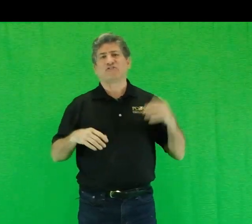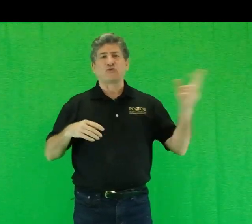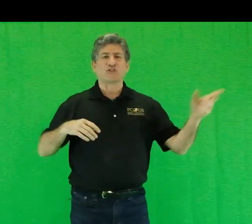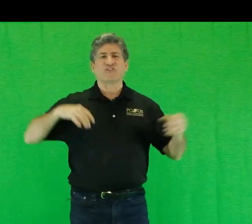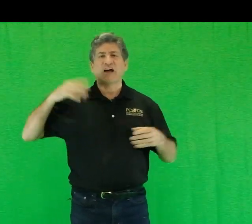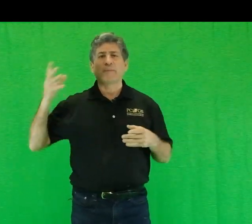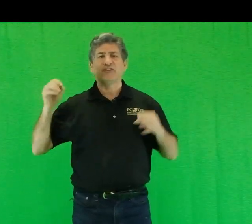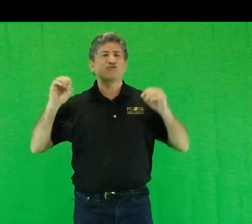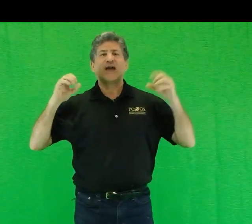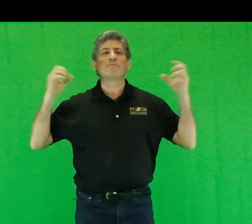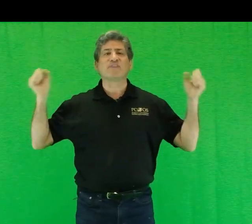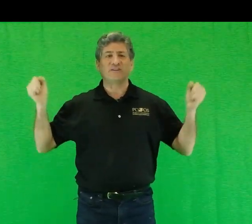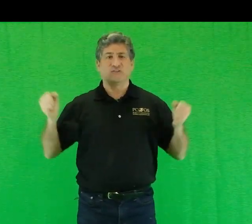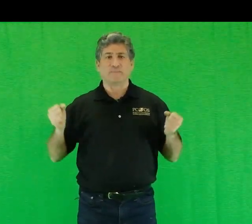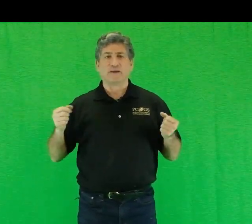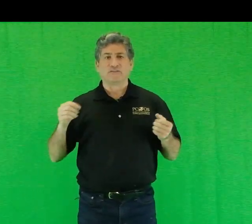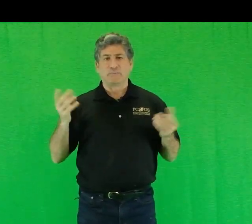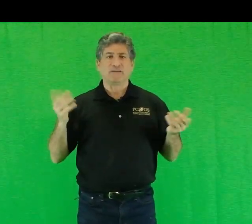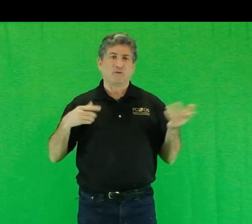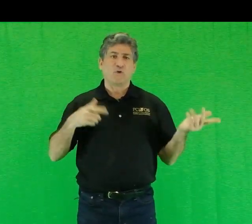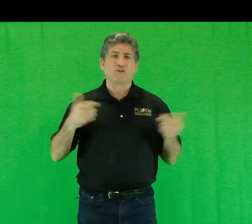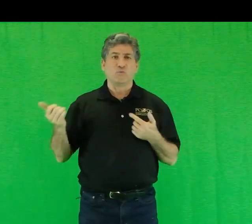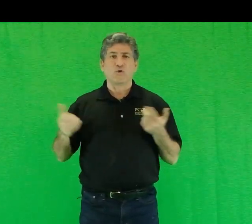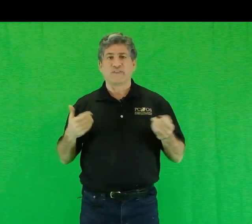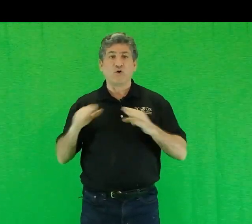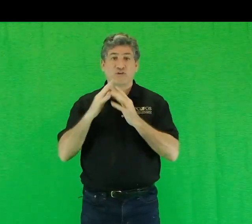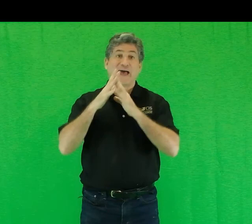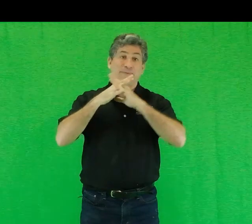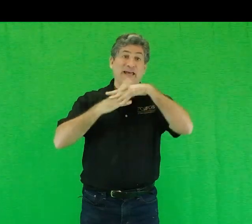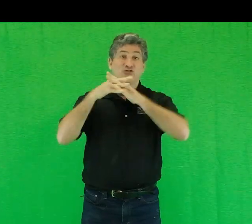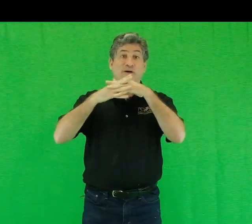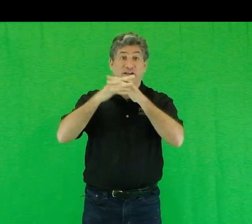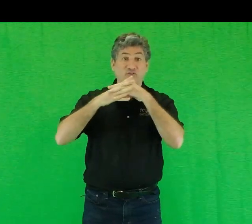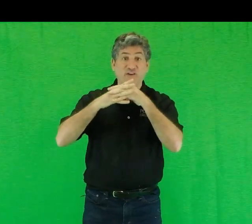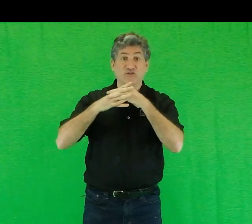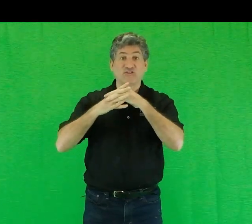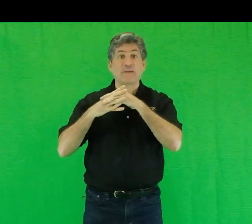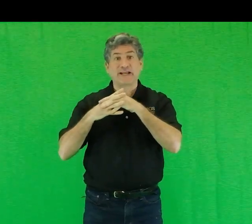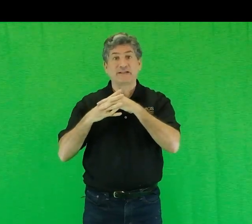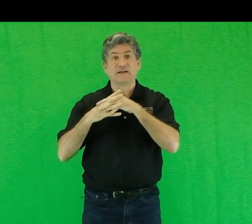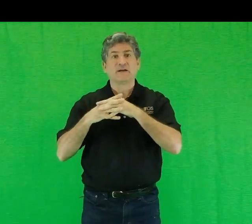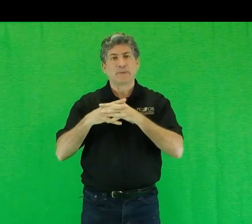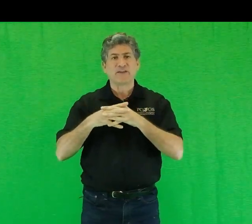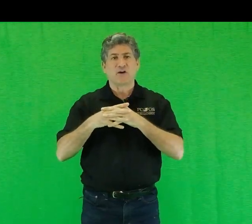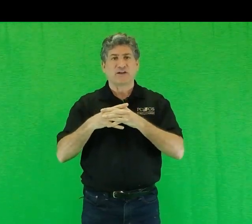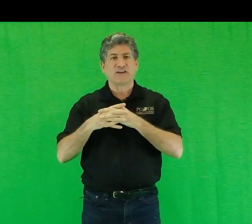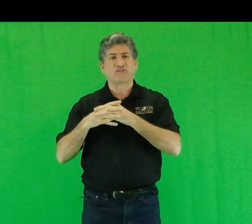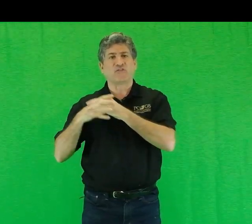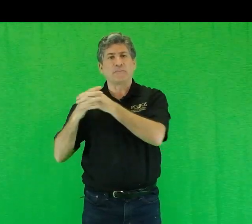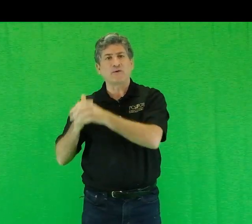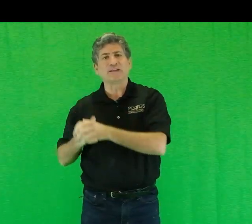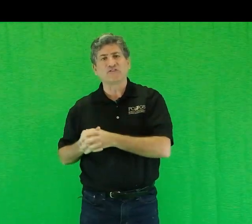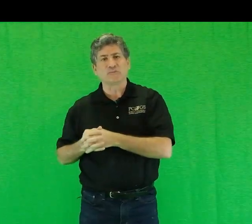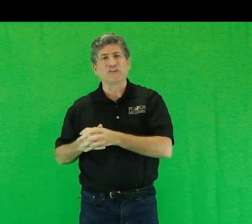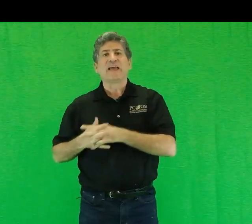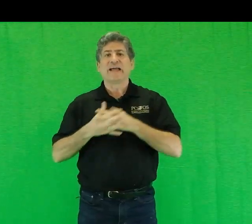-socialist-communist triumphalism, depending where you were in the overlapping hegemonic spheres, dominated by the architects of imperialism's and